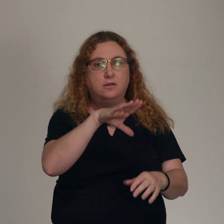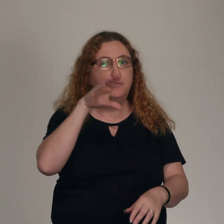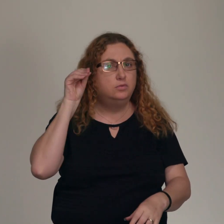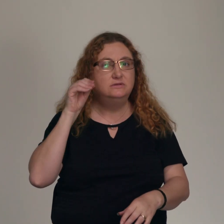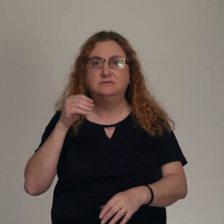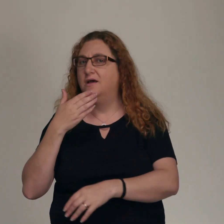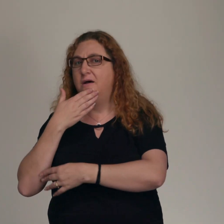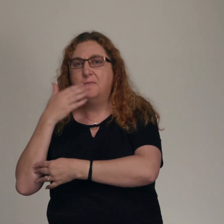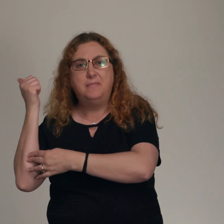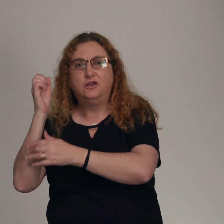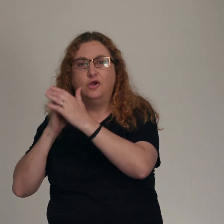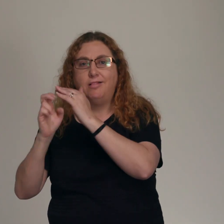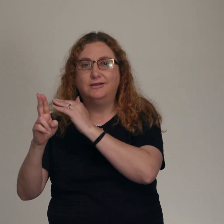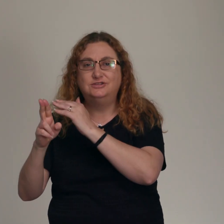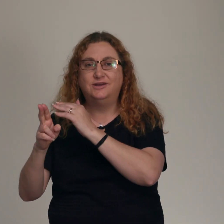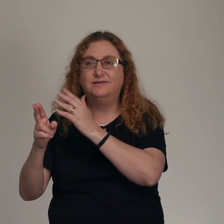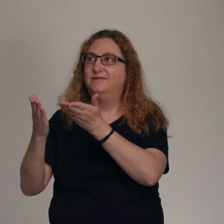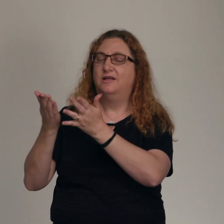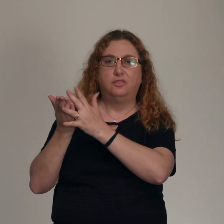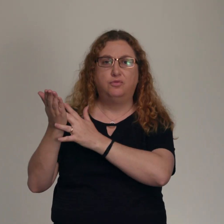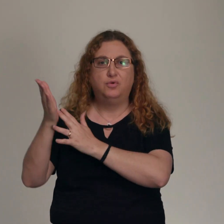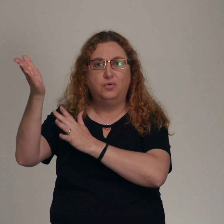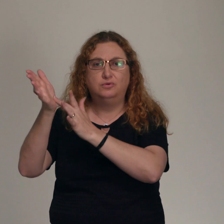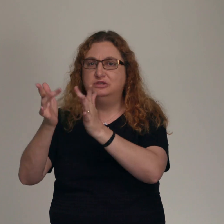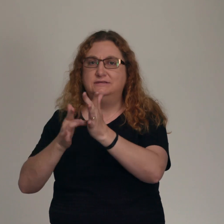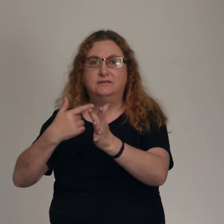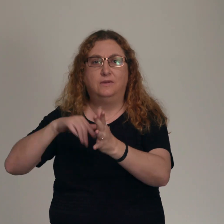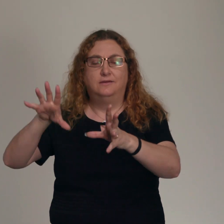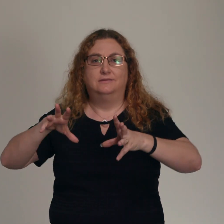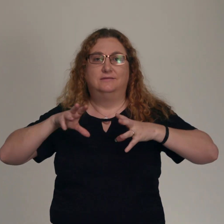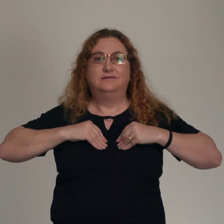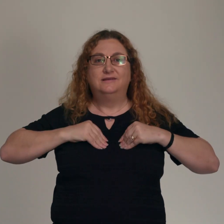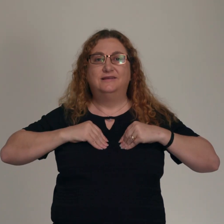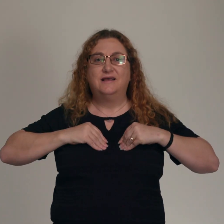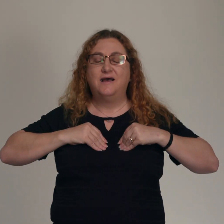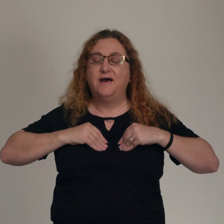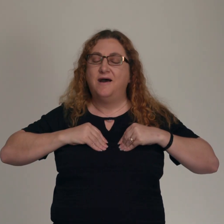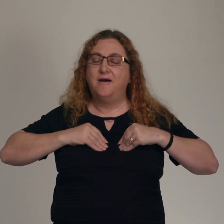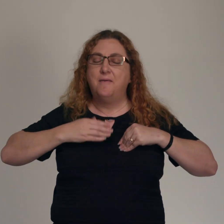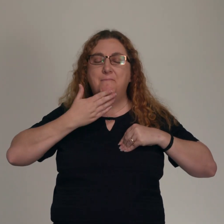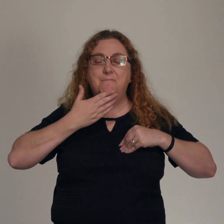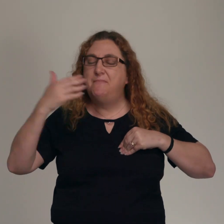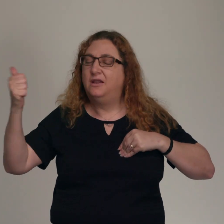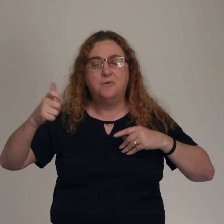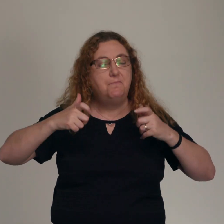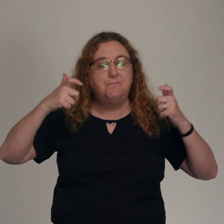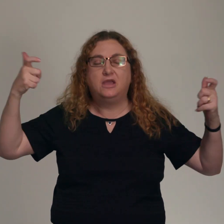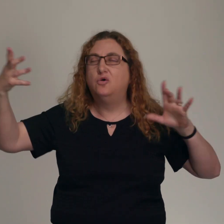greater Elijah. And through this Jesus, we receive an even greater reconciliation than we could have ever asked for